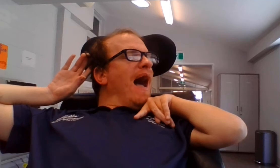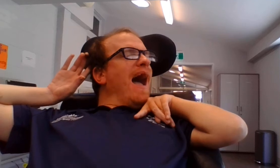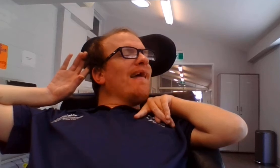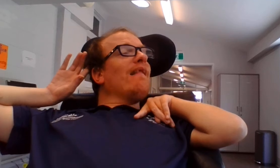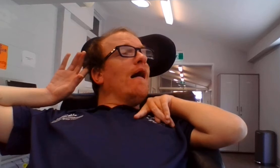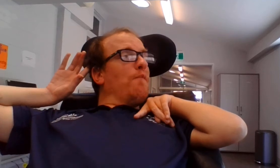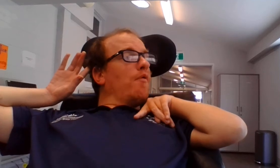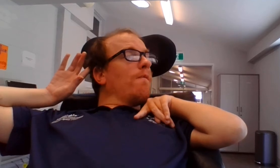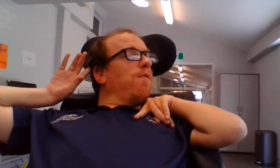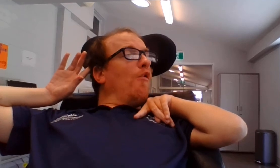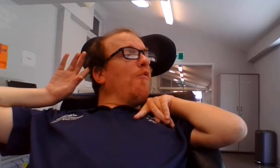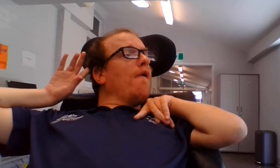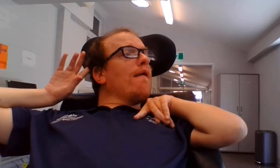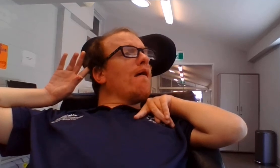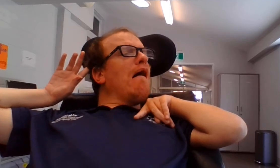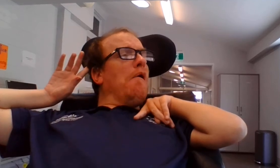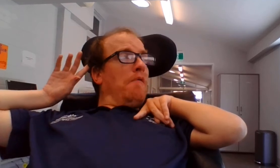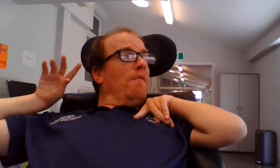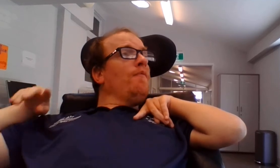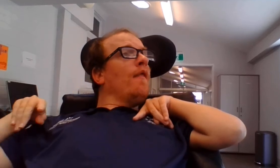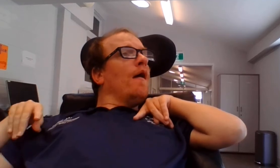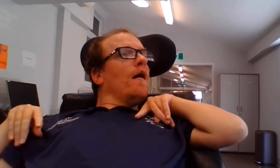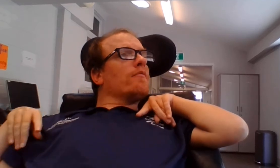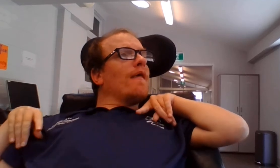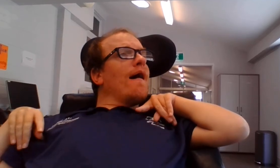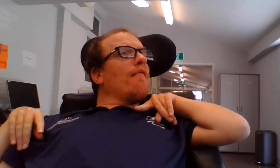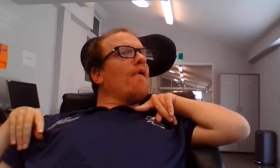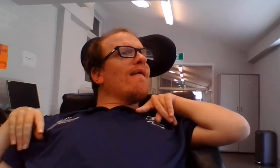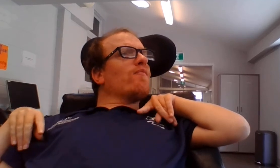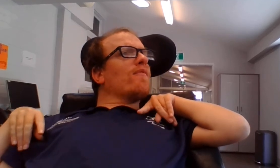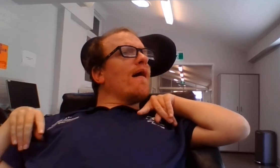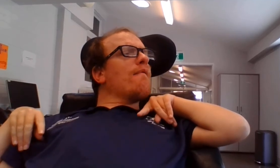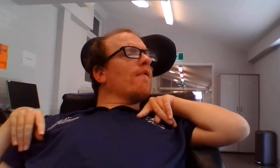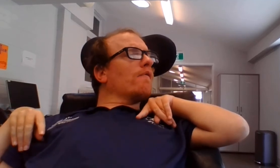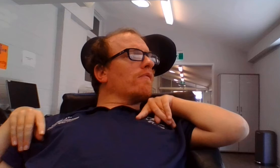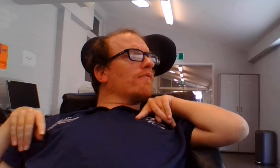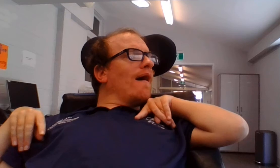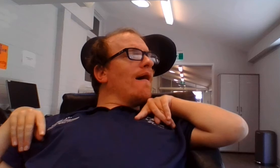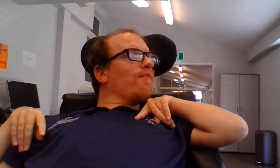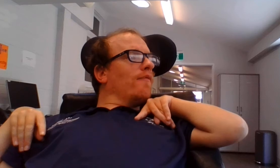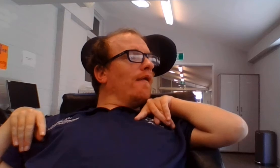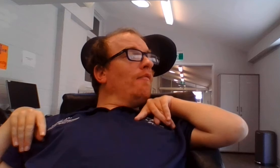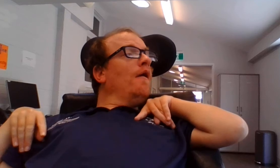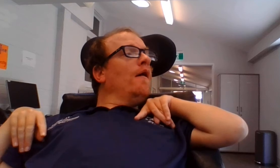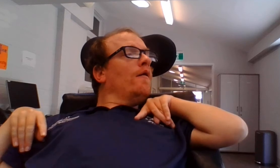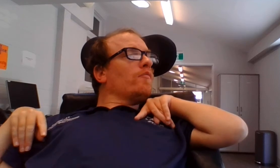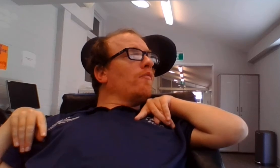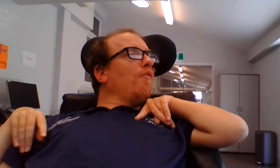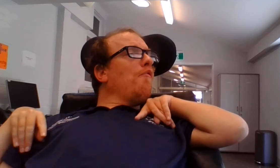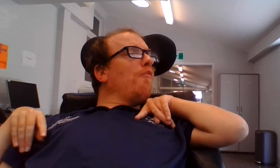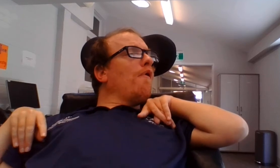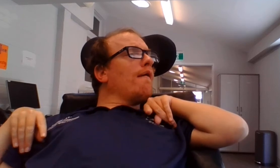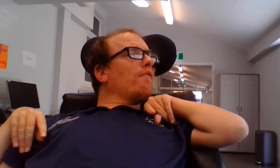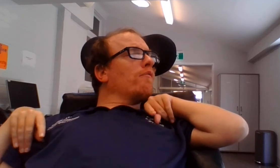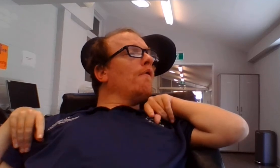And before we go, daylight savings starts in two weeks